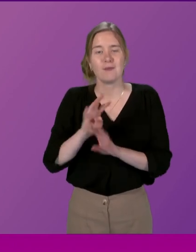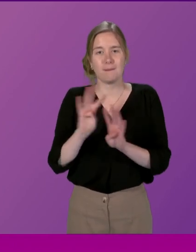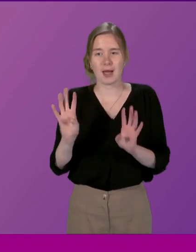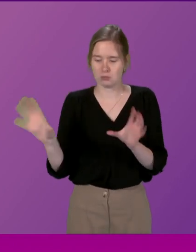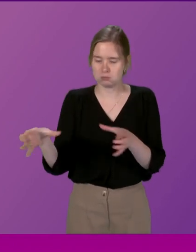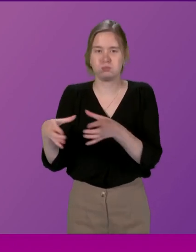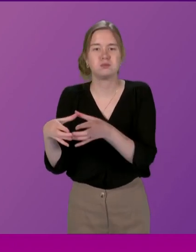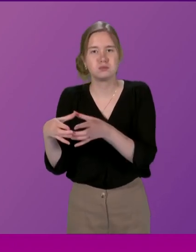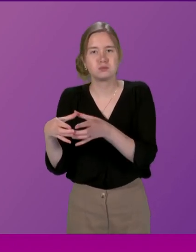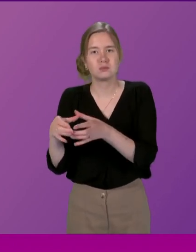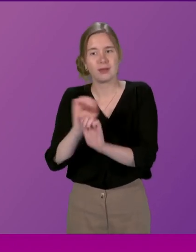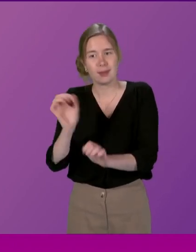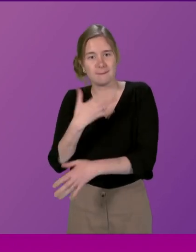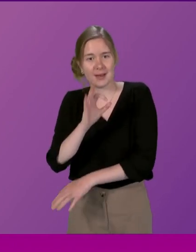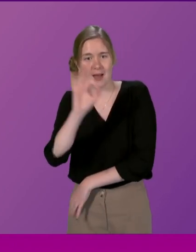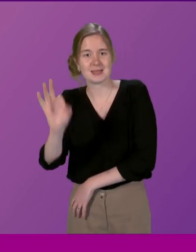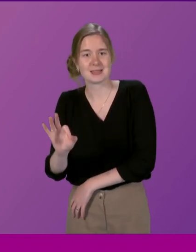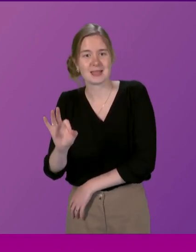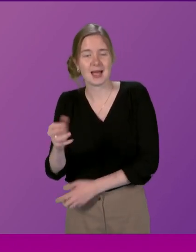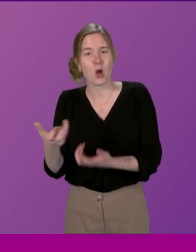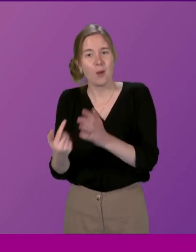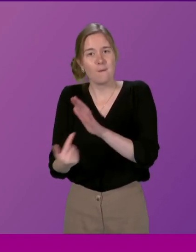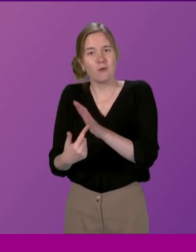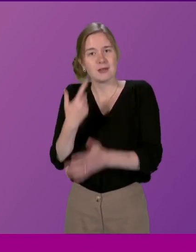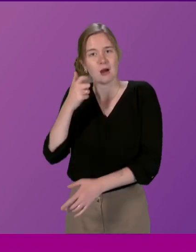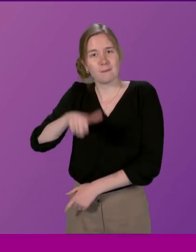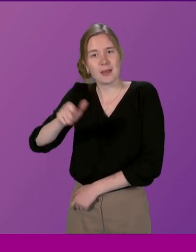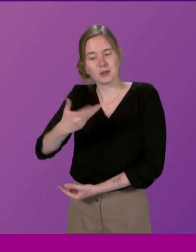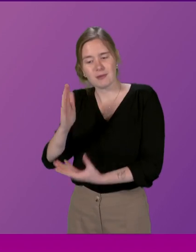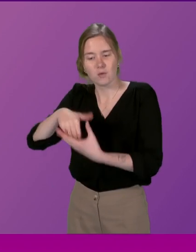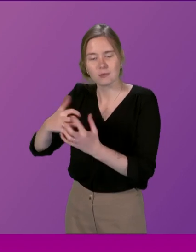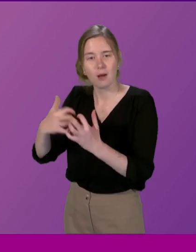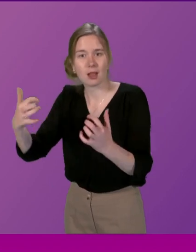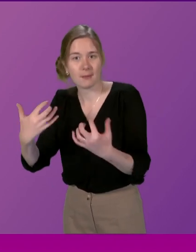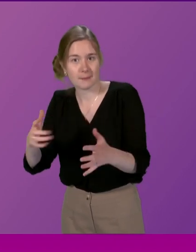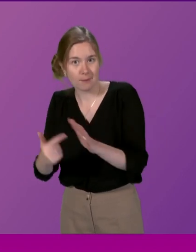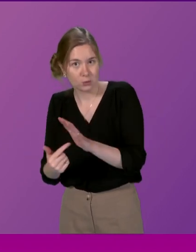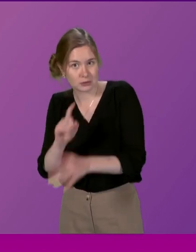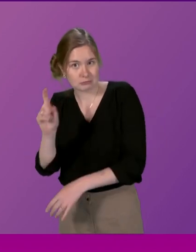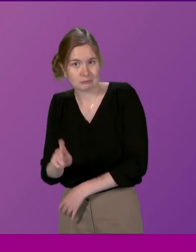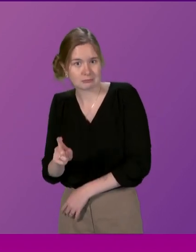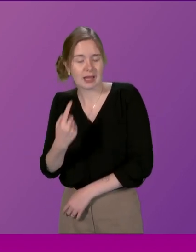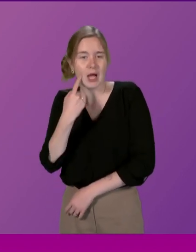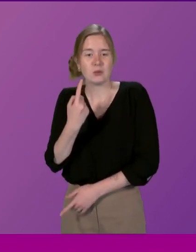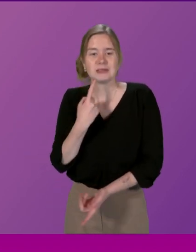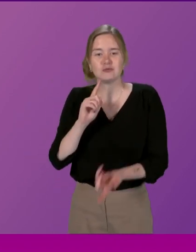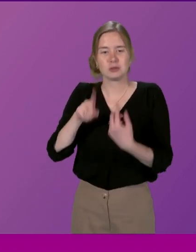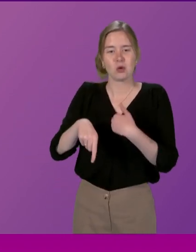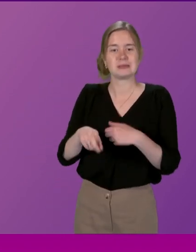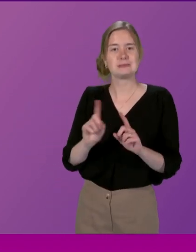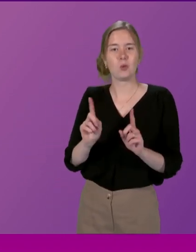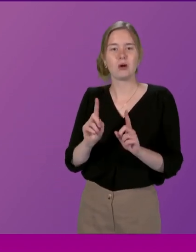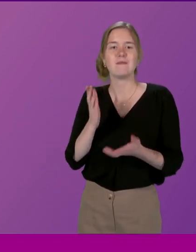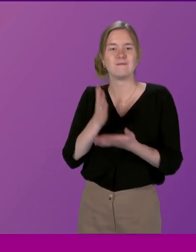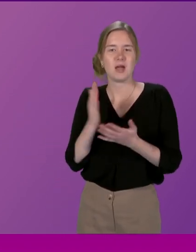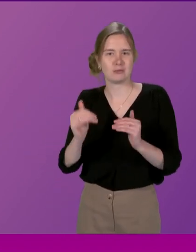brought together and they were asked how important is it for young people to take part in the parliament I am going to hazard a guess that their response would be